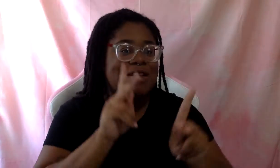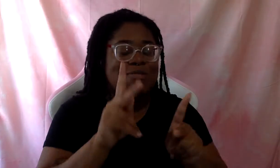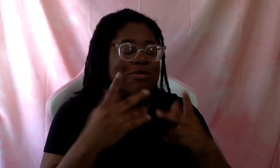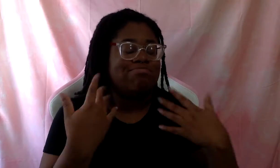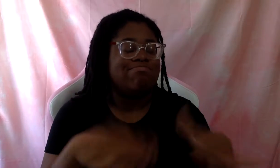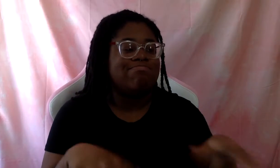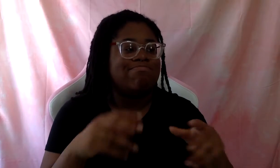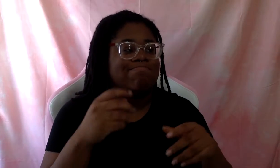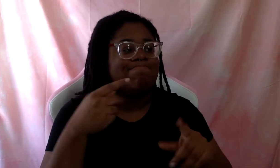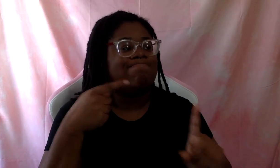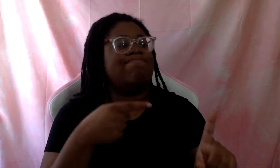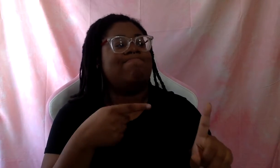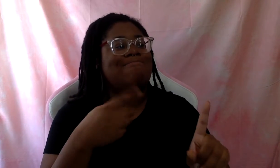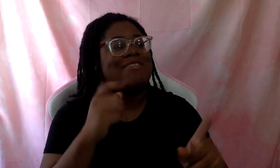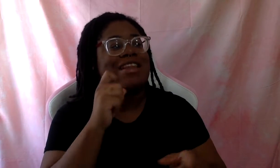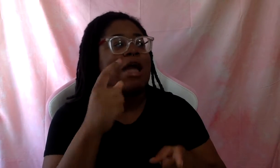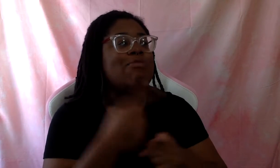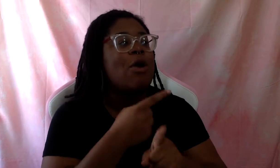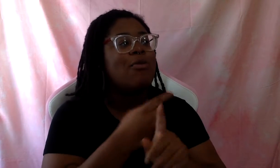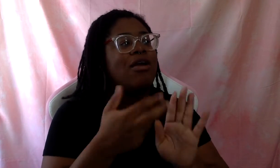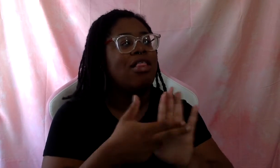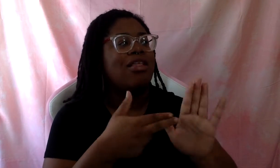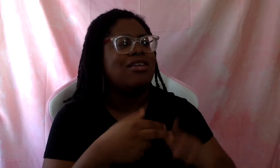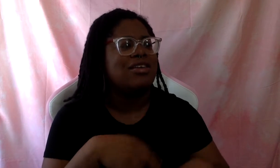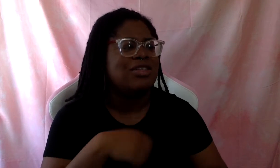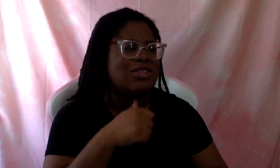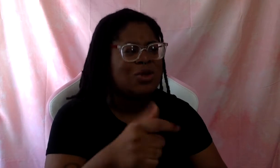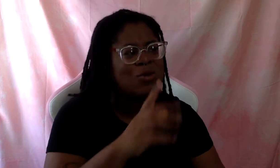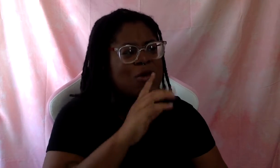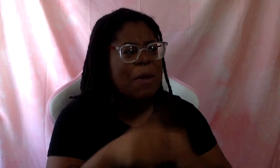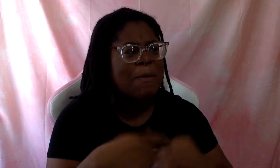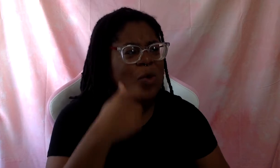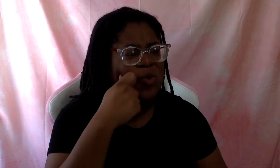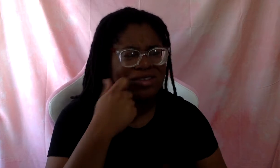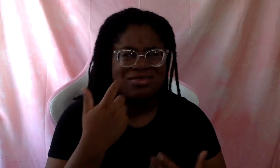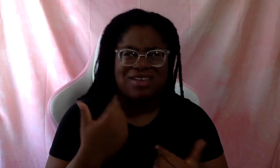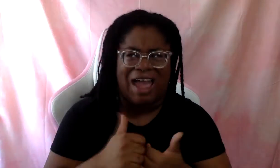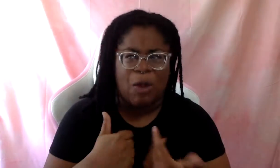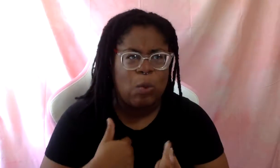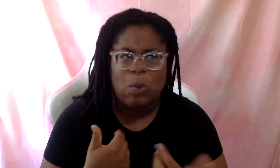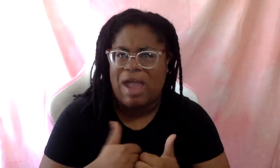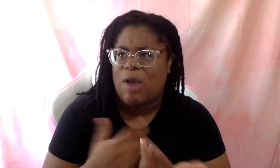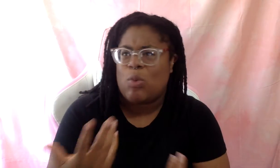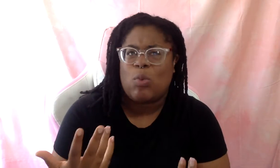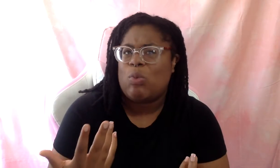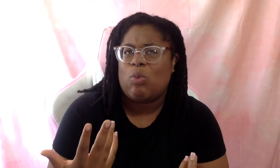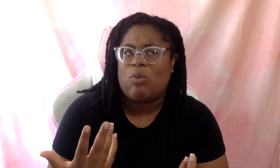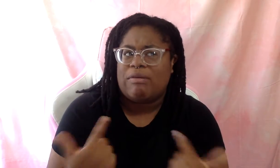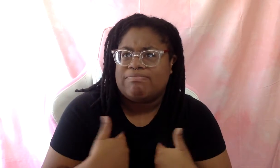as inappropriate. Please don't talk about race. How? How could I, how could I not? So,